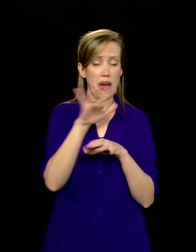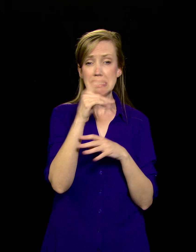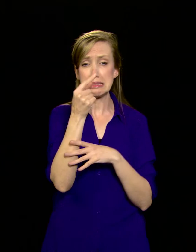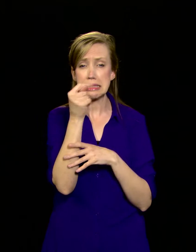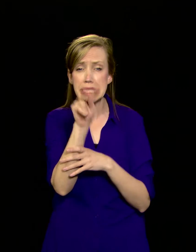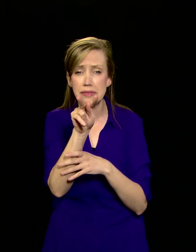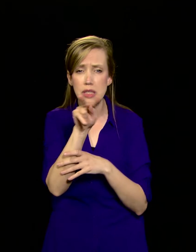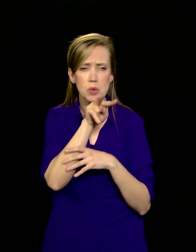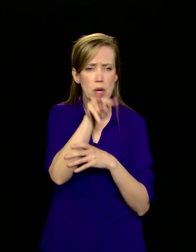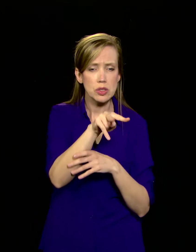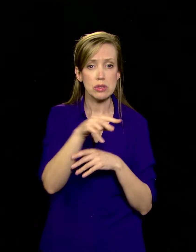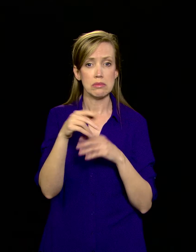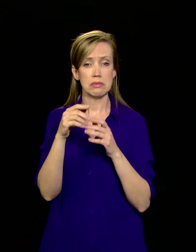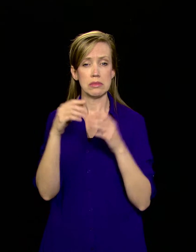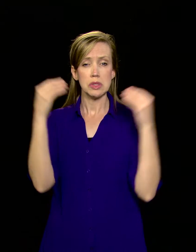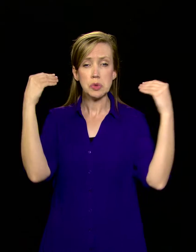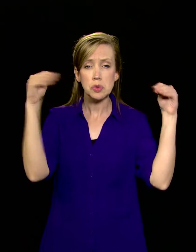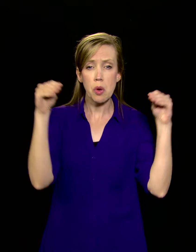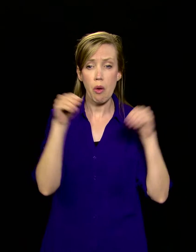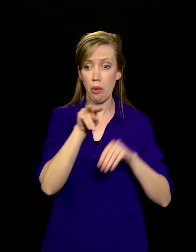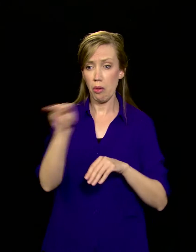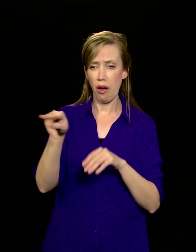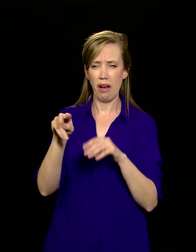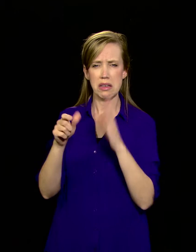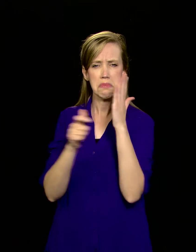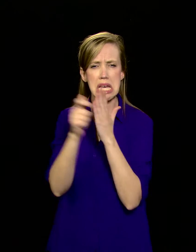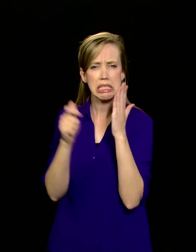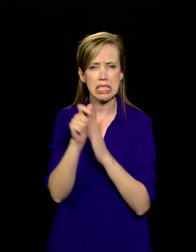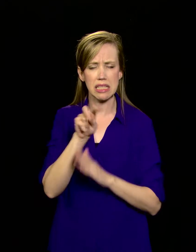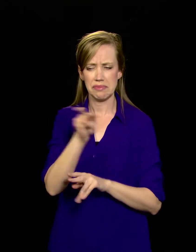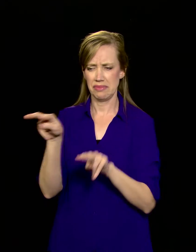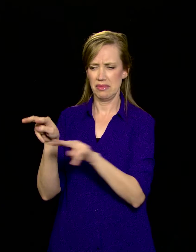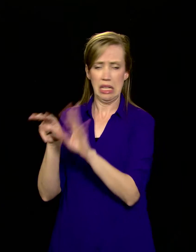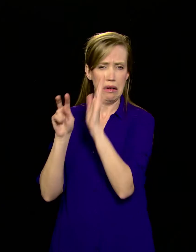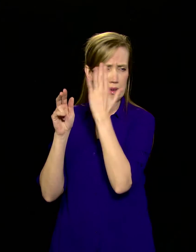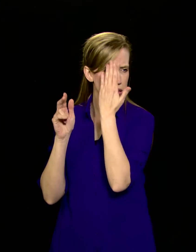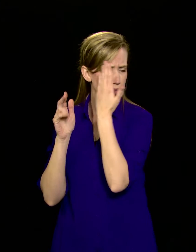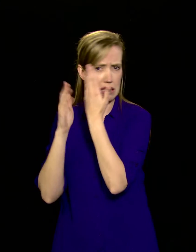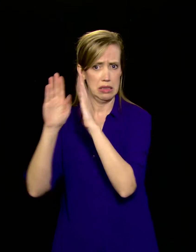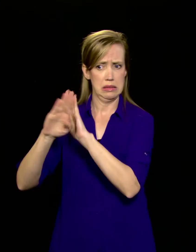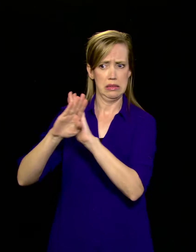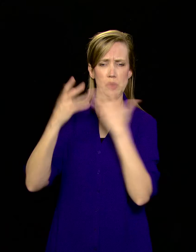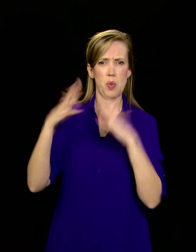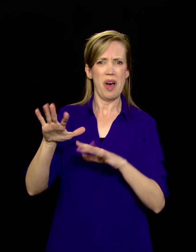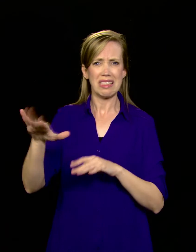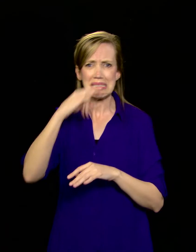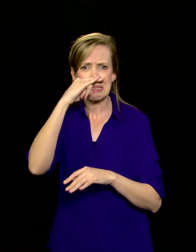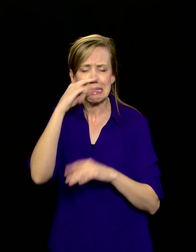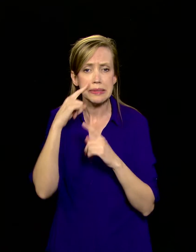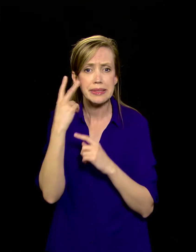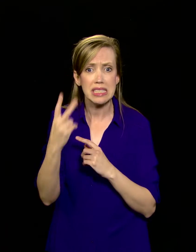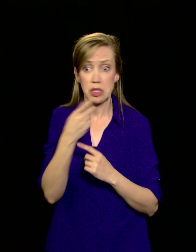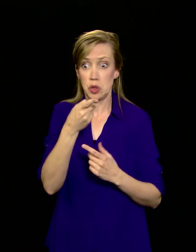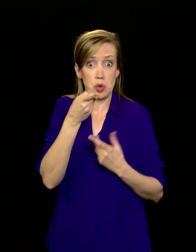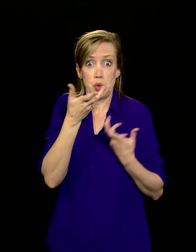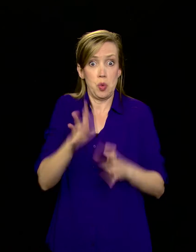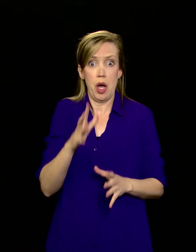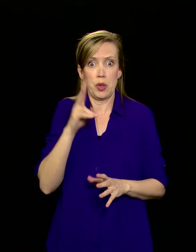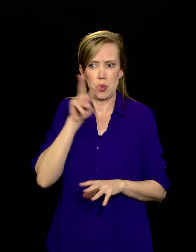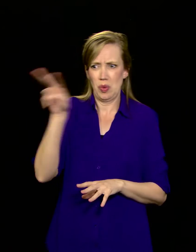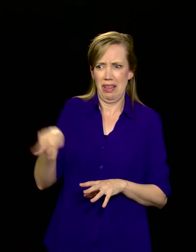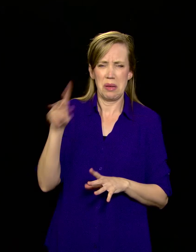stuff. It's all over TV. The supermarket has magazines at the checkout with headlines on the cover. You don't want your kids to read. You don't want you to read.